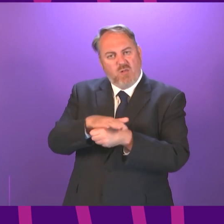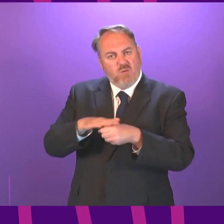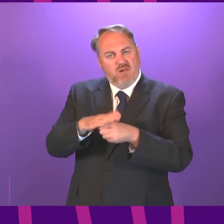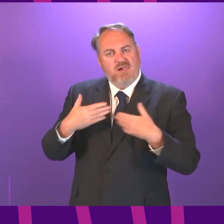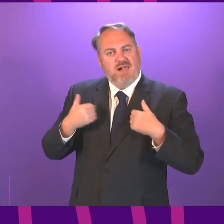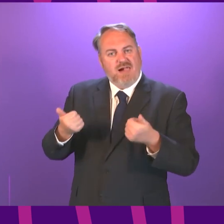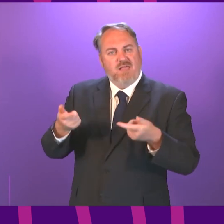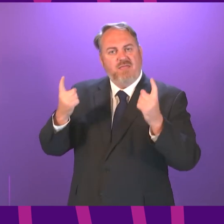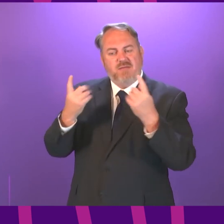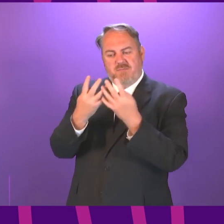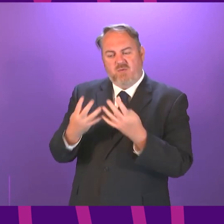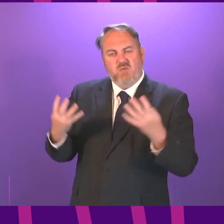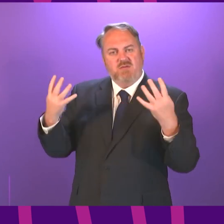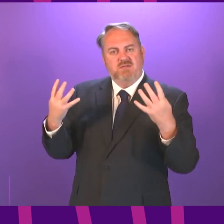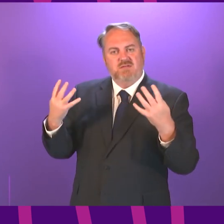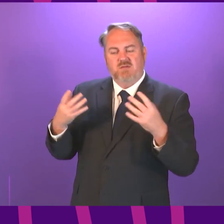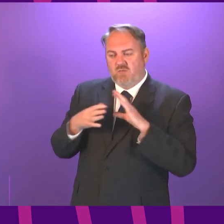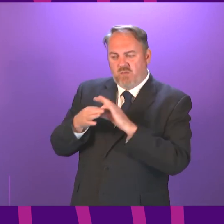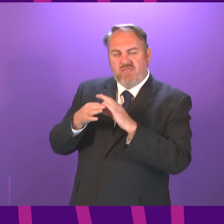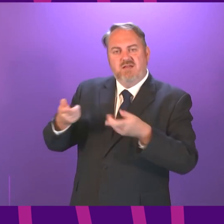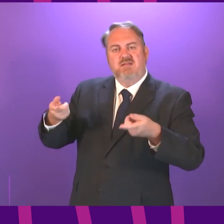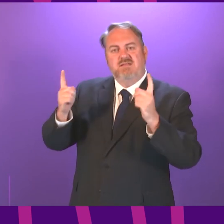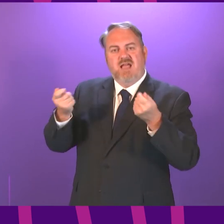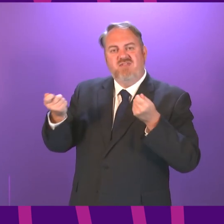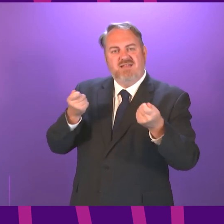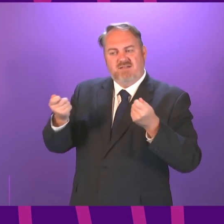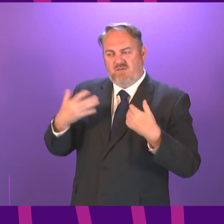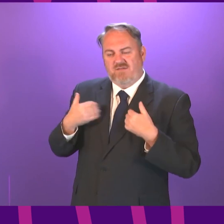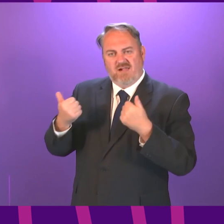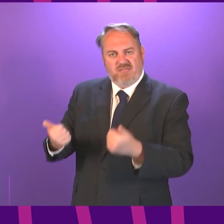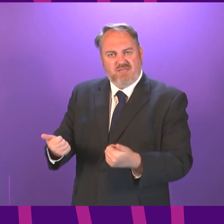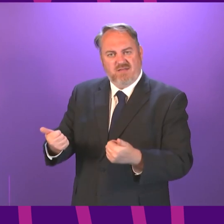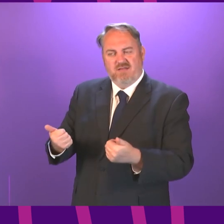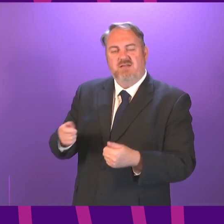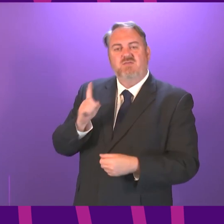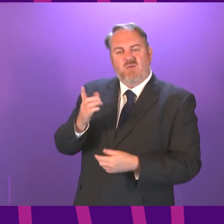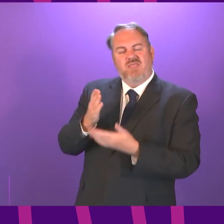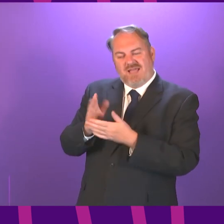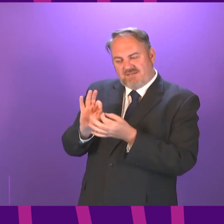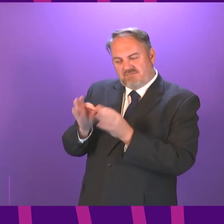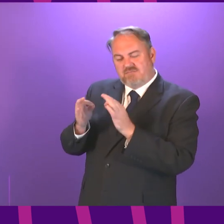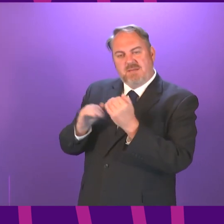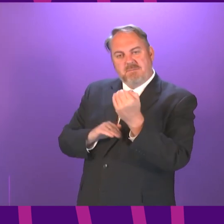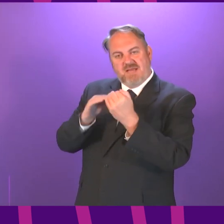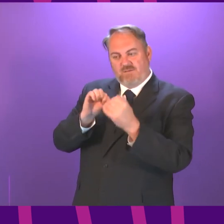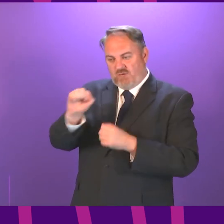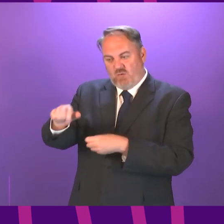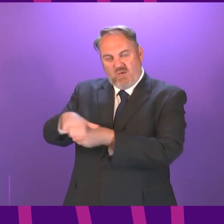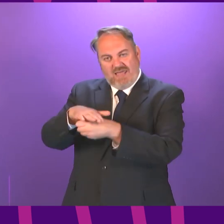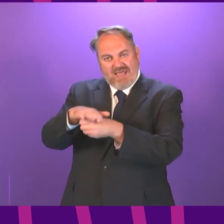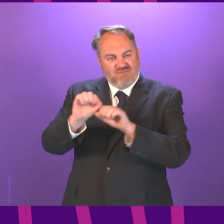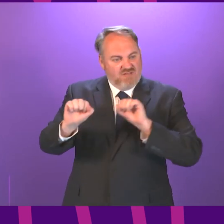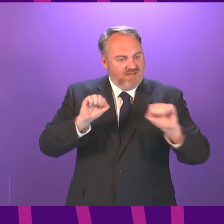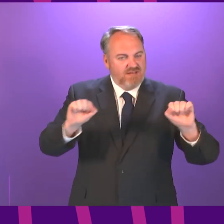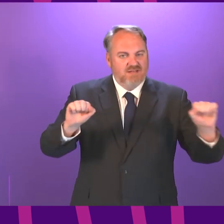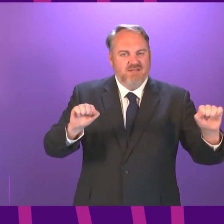local director of public health to understand the measures that are being put in place locally which will be bespoke to the particular challenges that